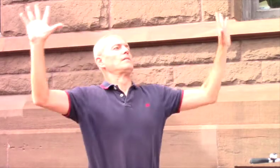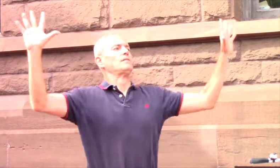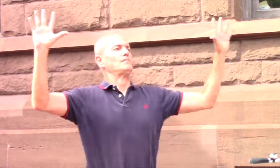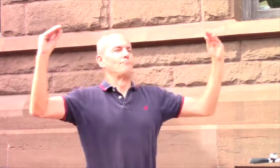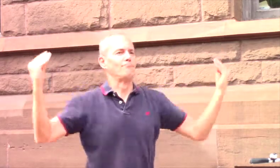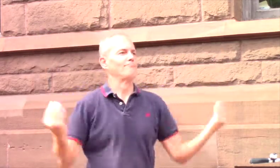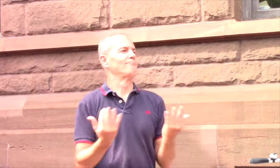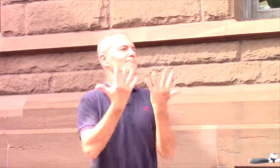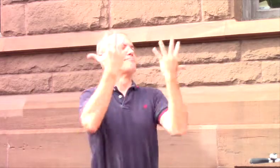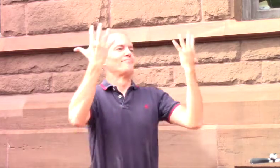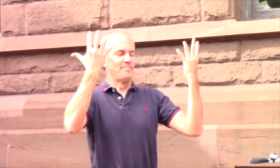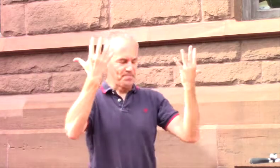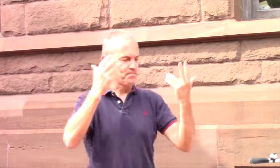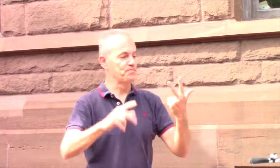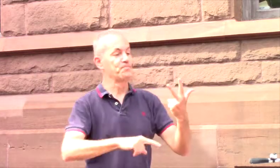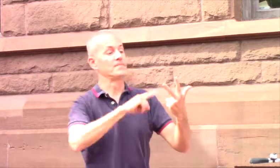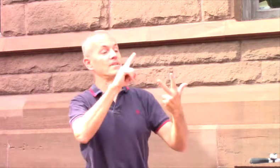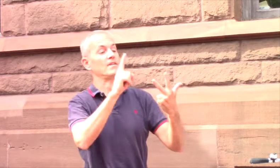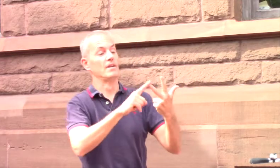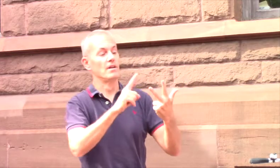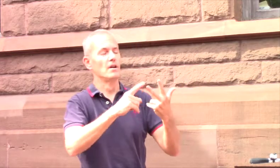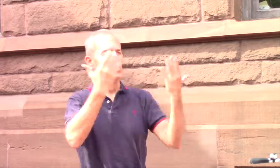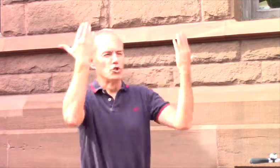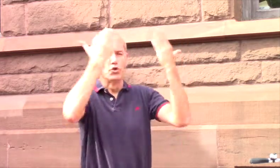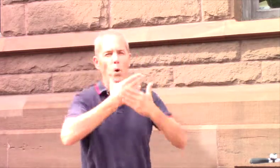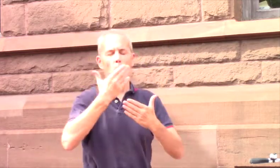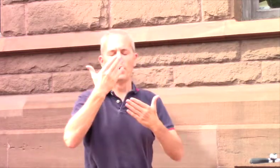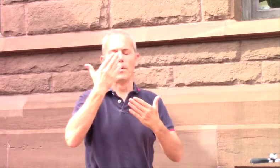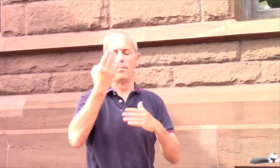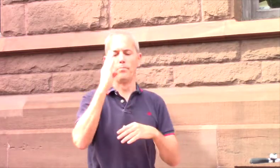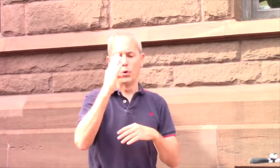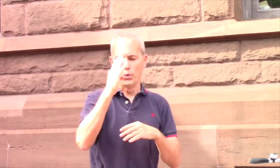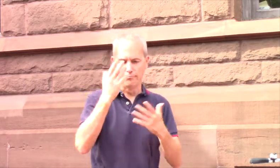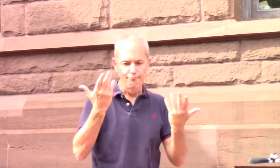the future. To inspire people. Dark blue.